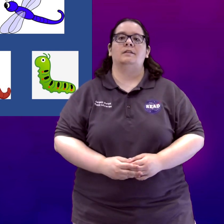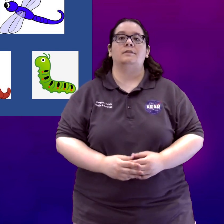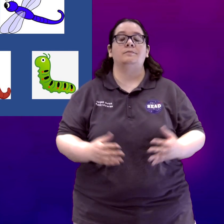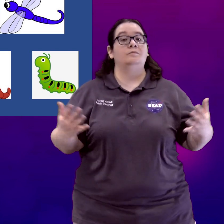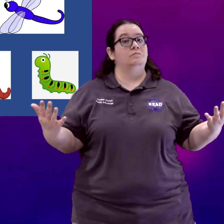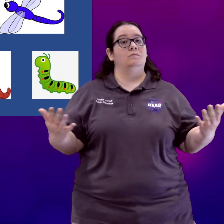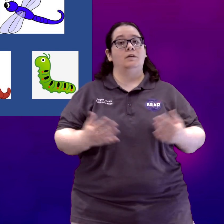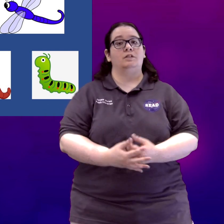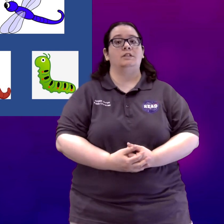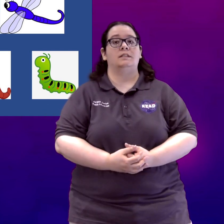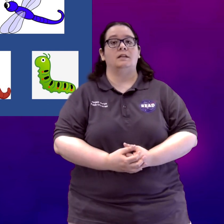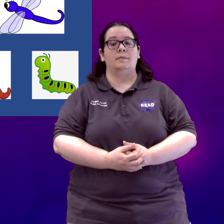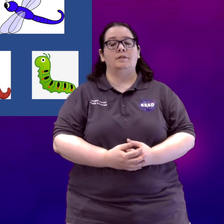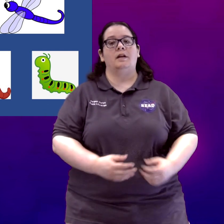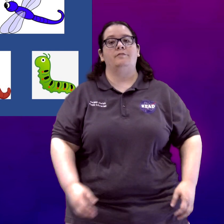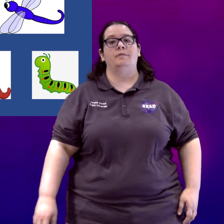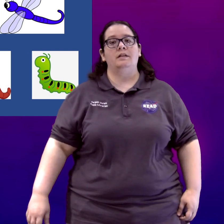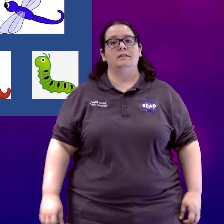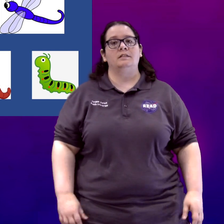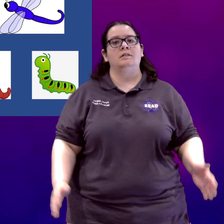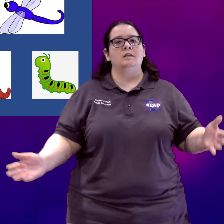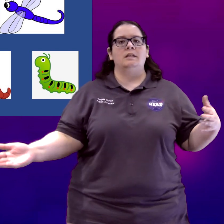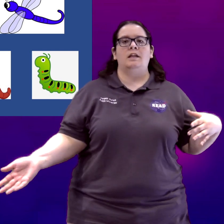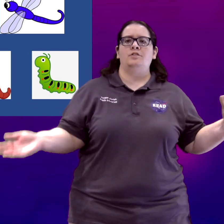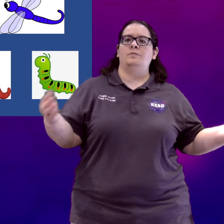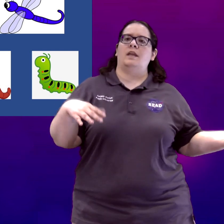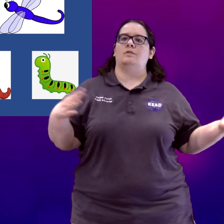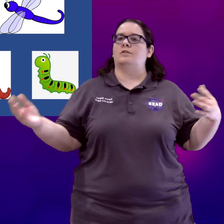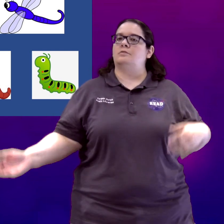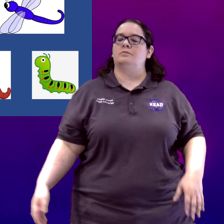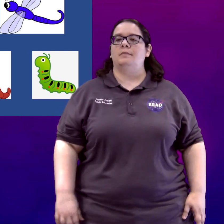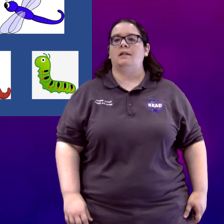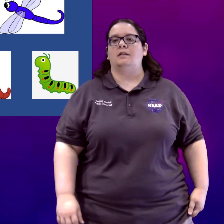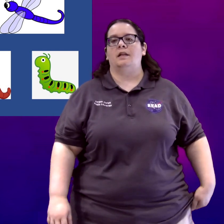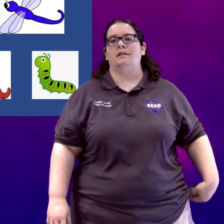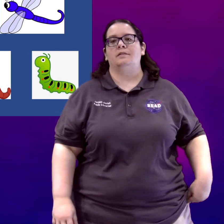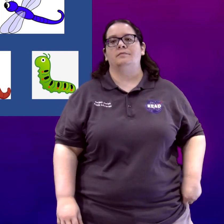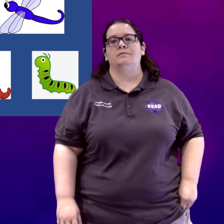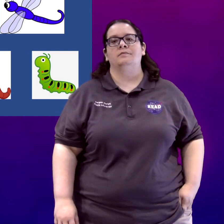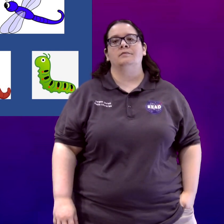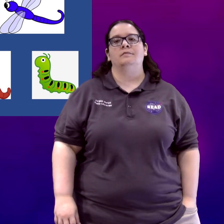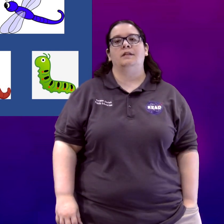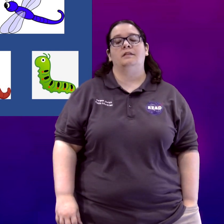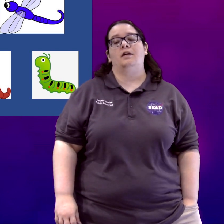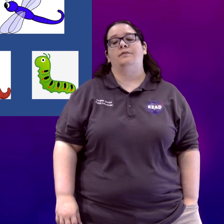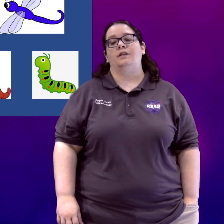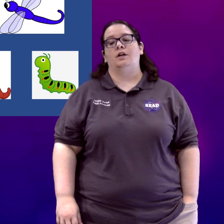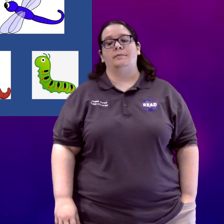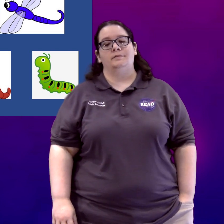So those are just a couple of bugs that you may or may not like, but they are very common.